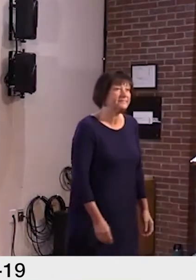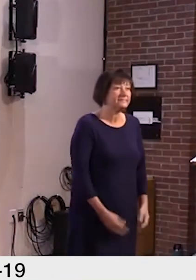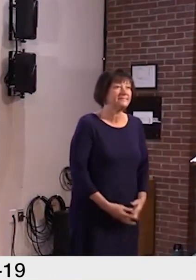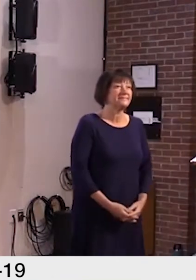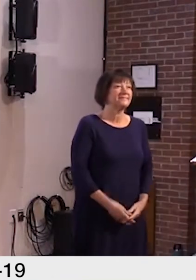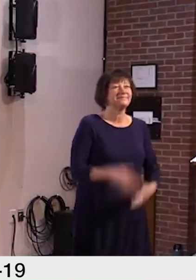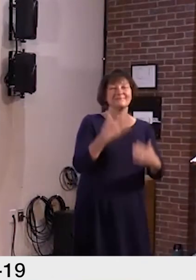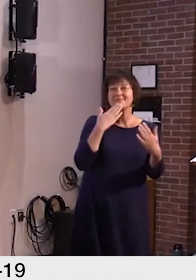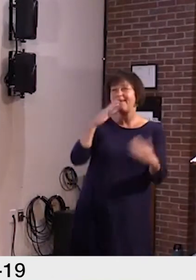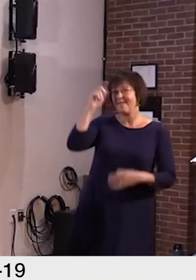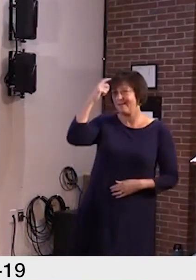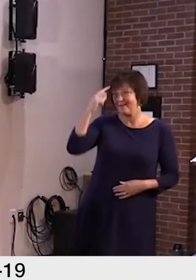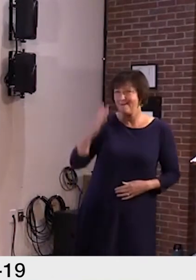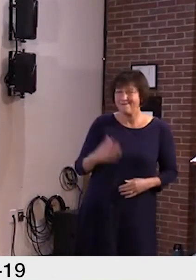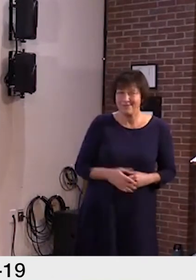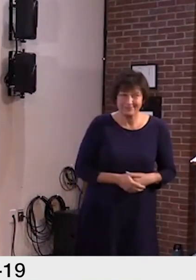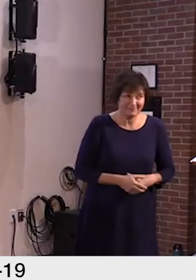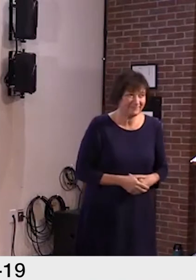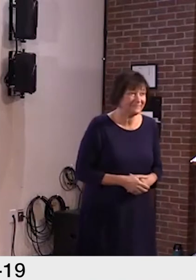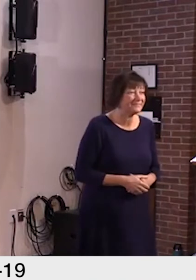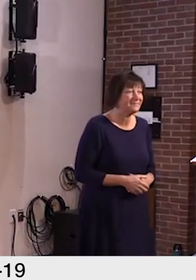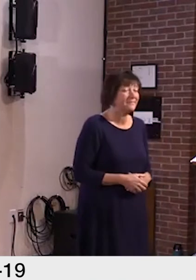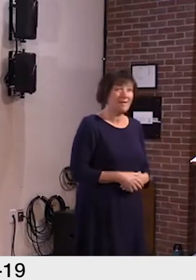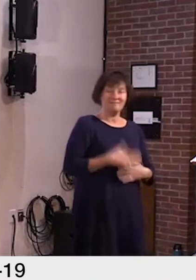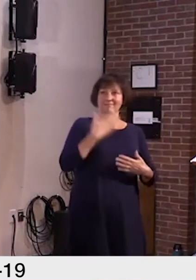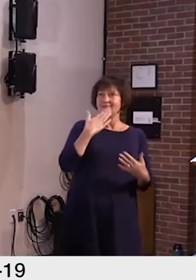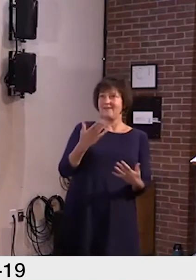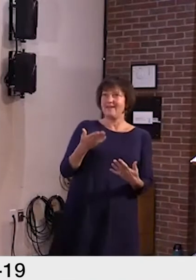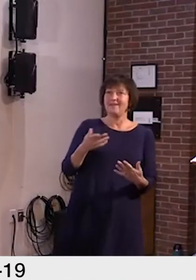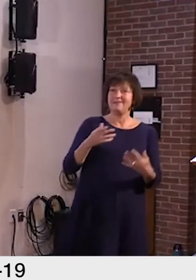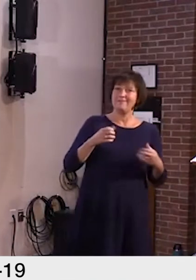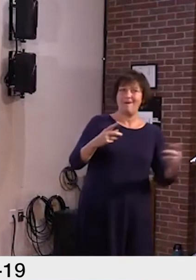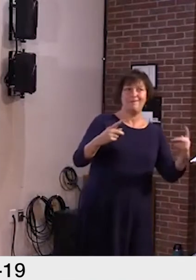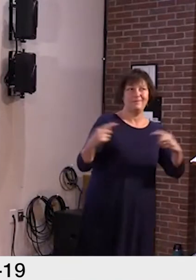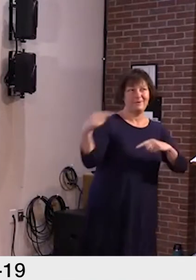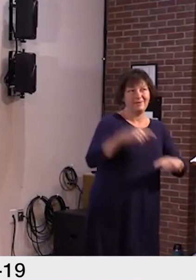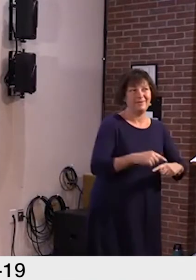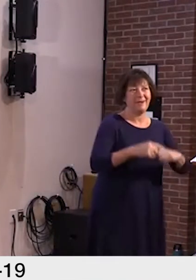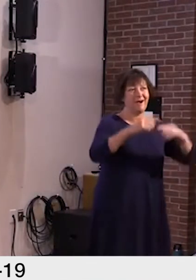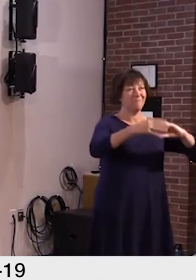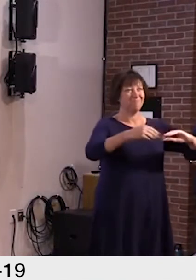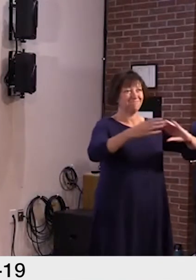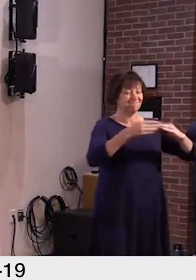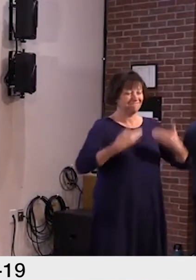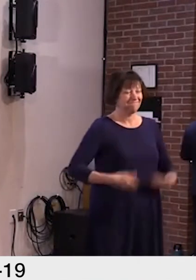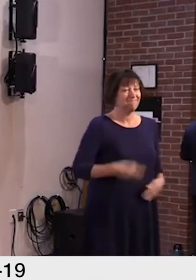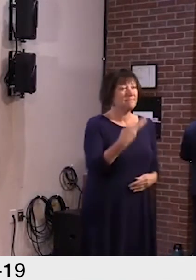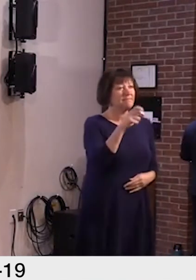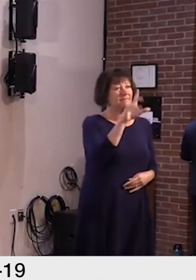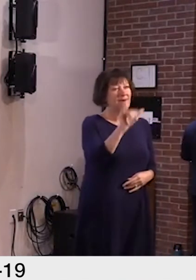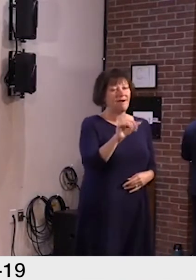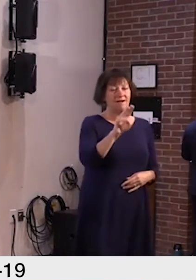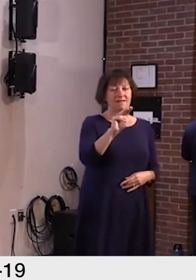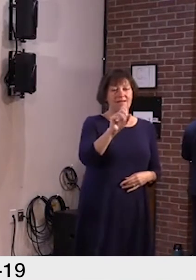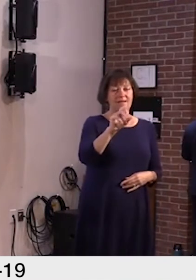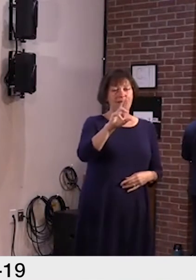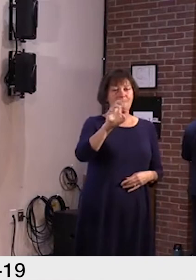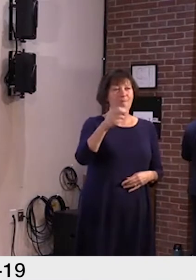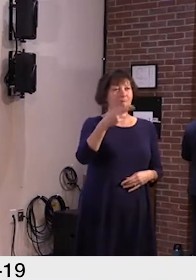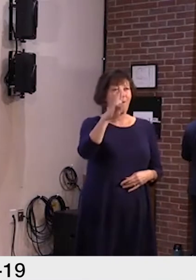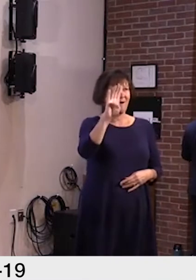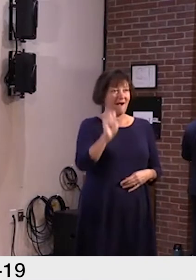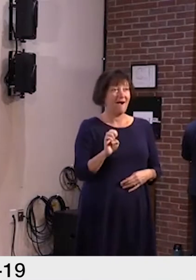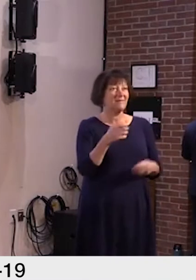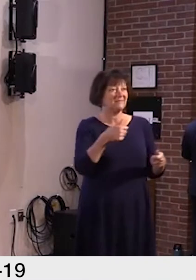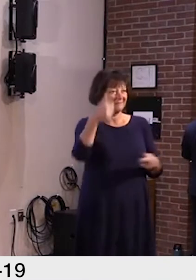Thank you, Governor. And thank you for the opportunity to be here today. I'm Holly Morehouse, executive director of Vermont